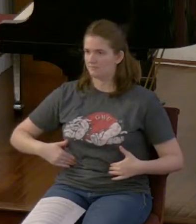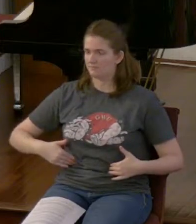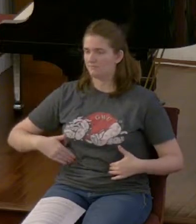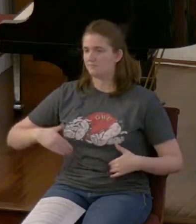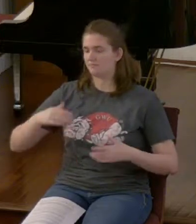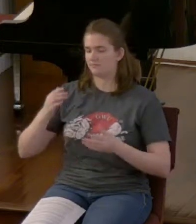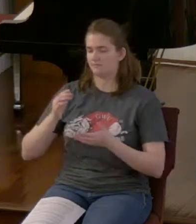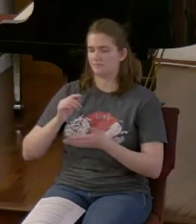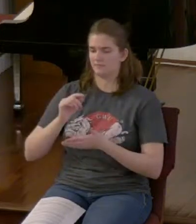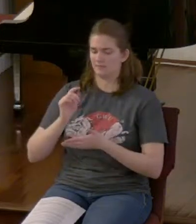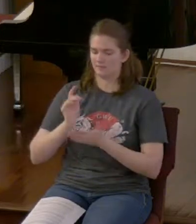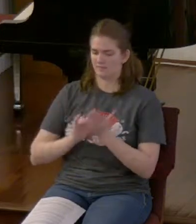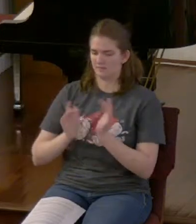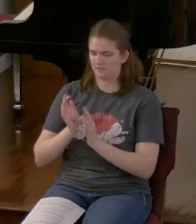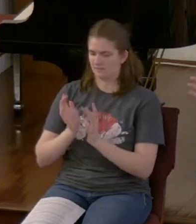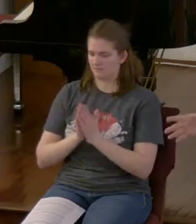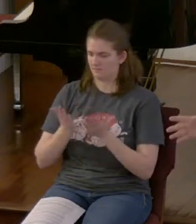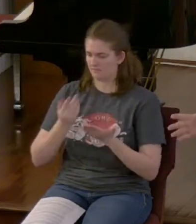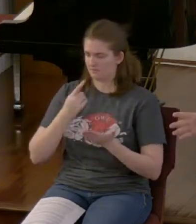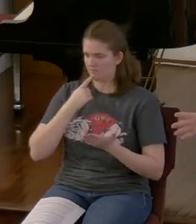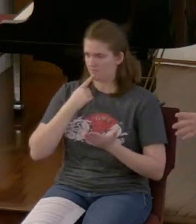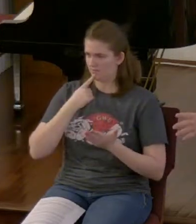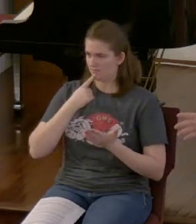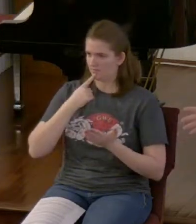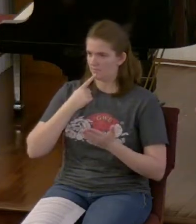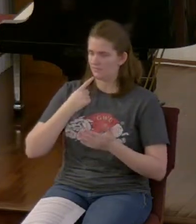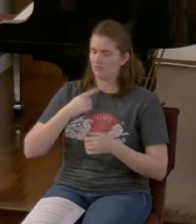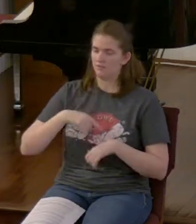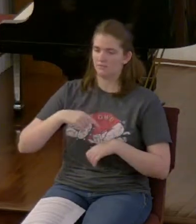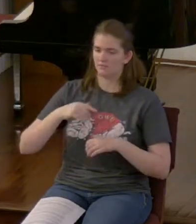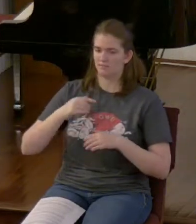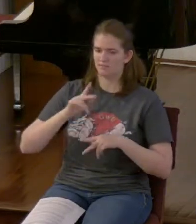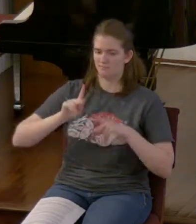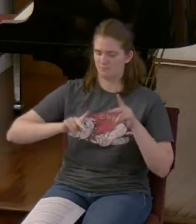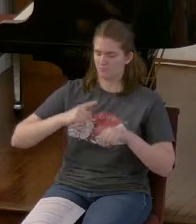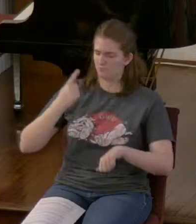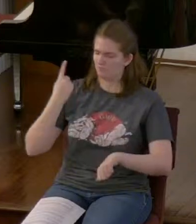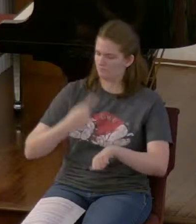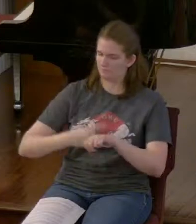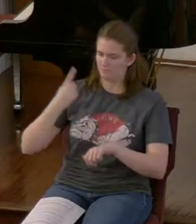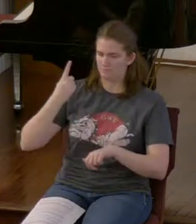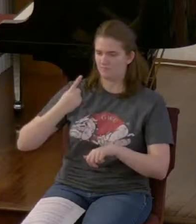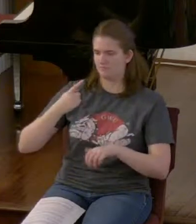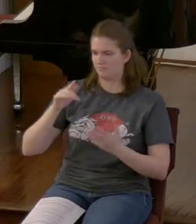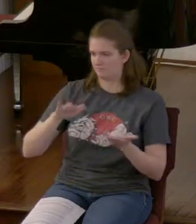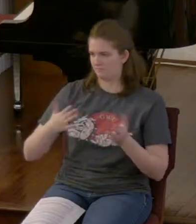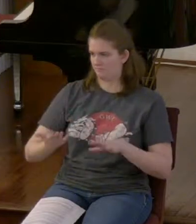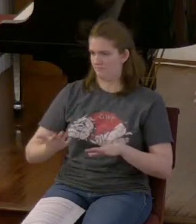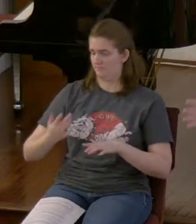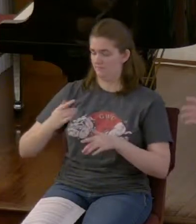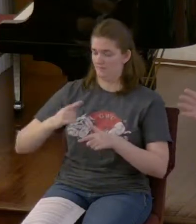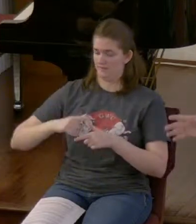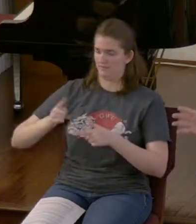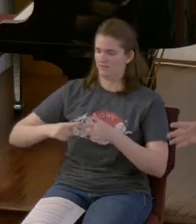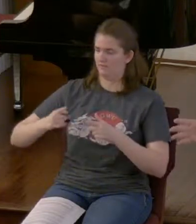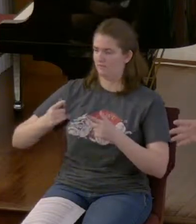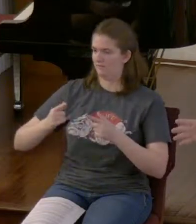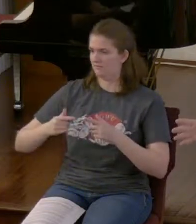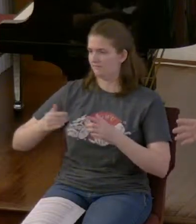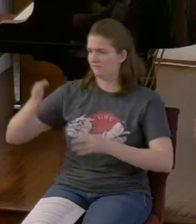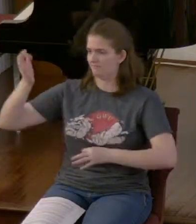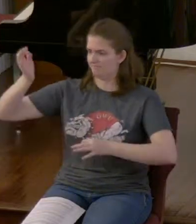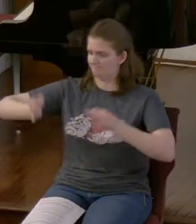die and after that the judgment. What is it that faces that judgment?